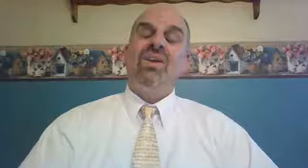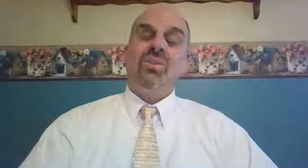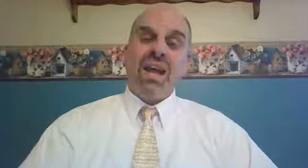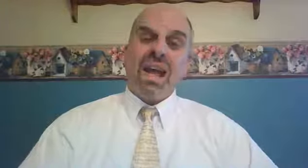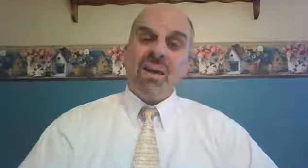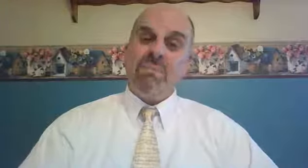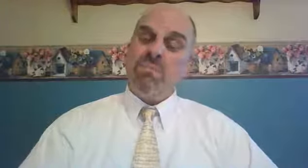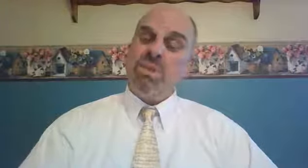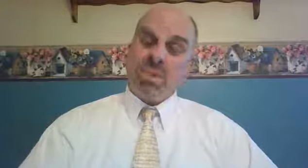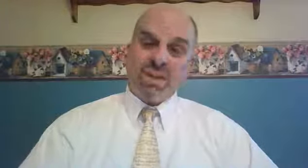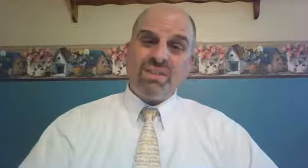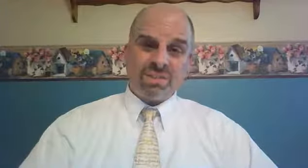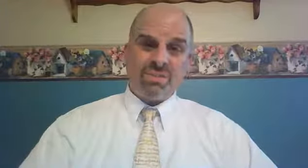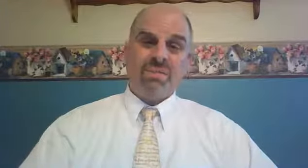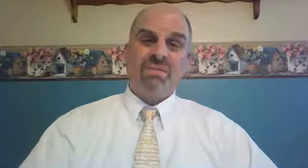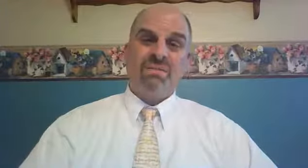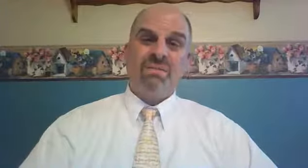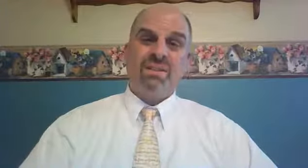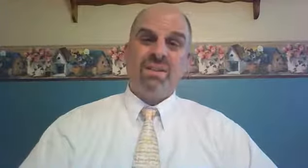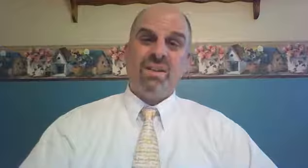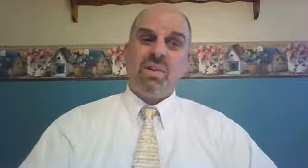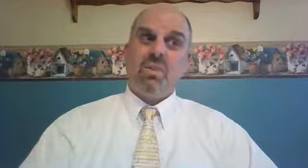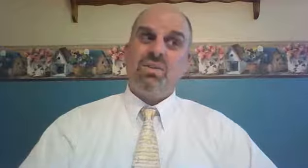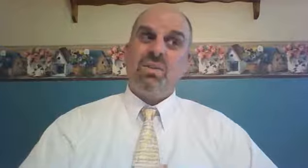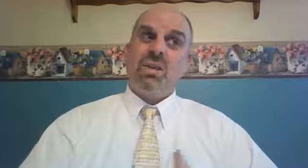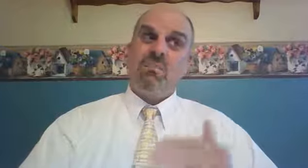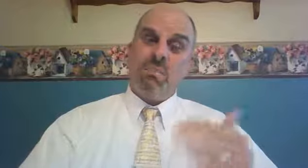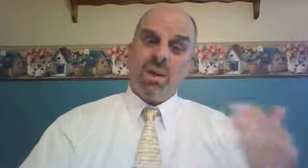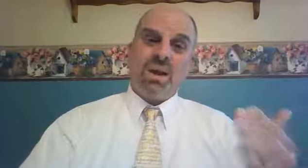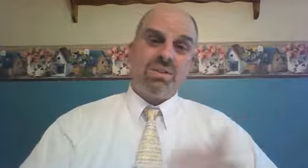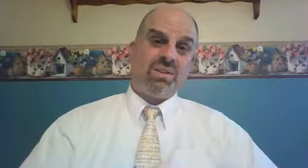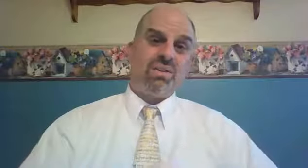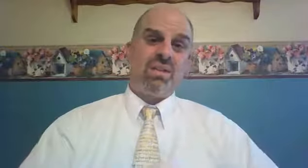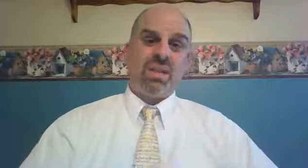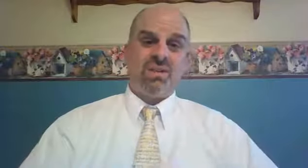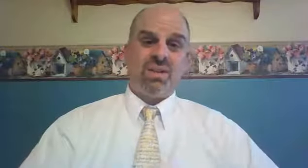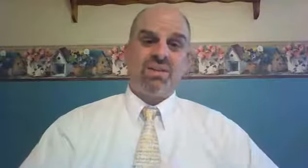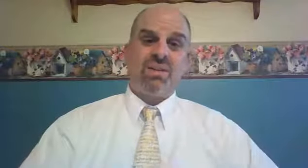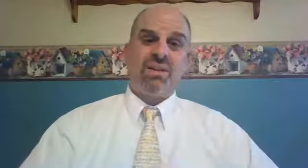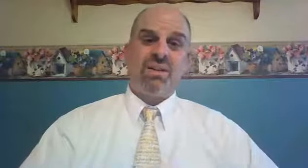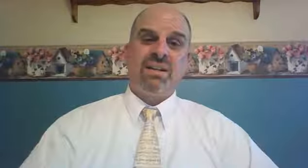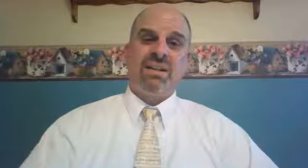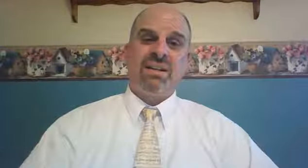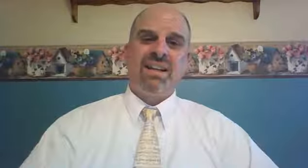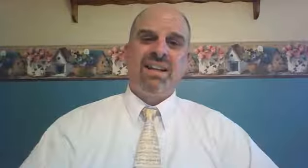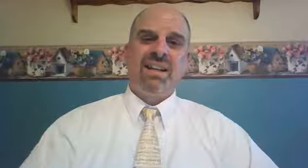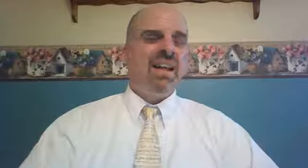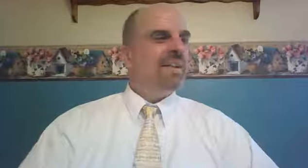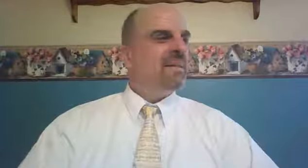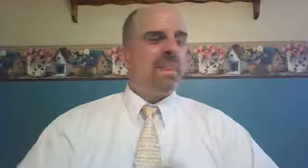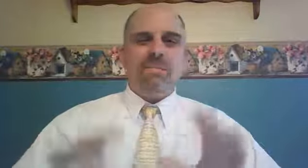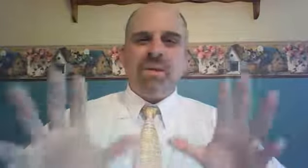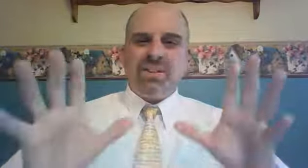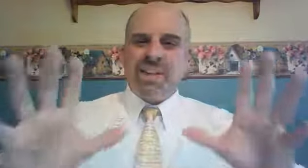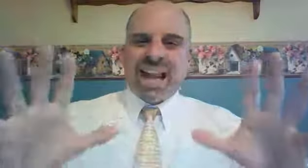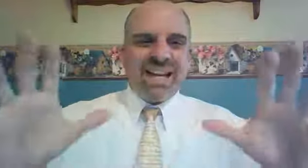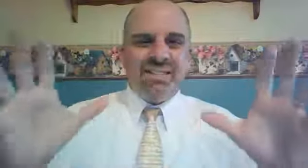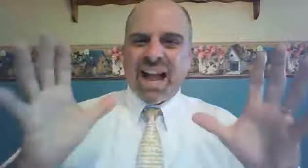Rahab, the prostitute, was Boaz's ancestor. Boy, does God love